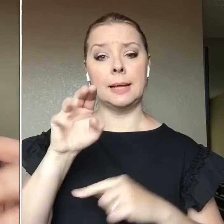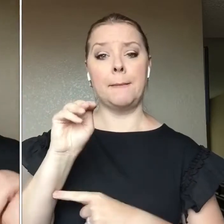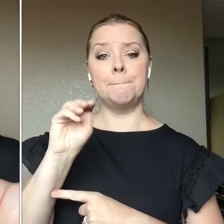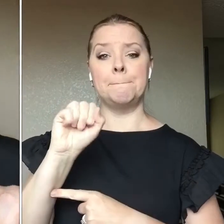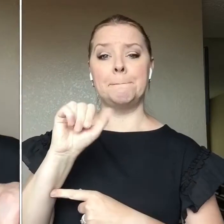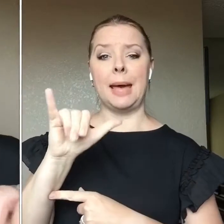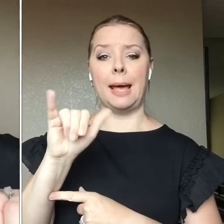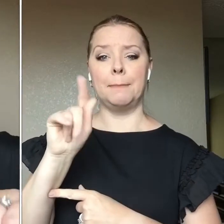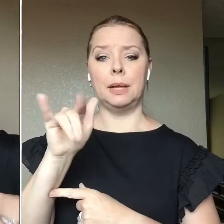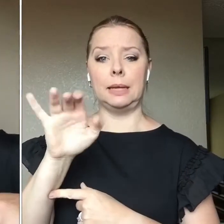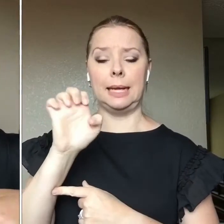Graphic eyeliner.